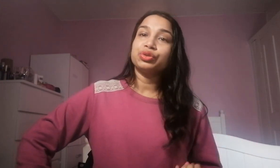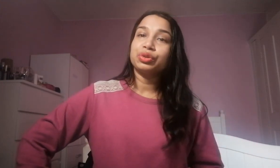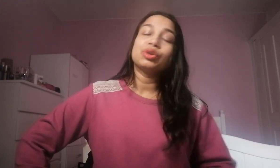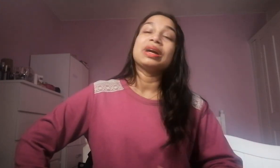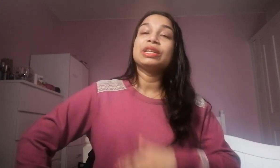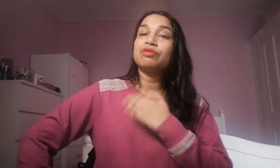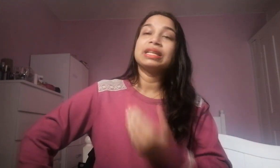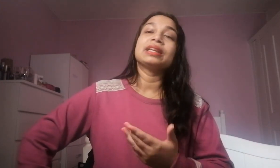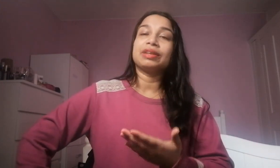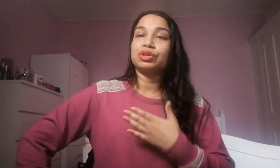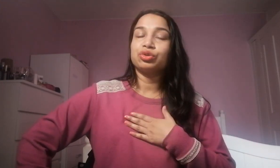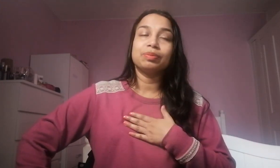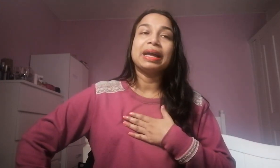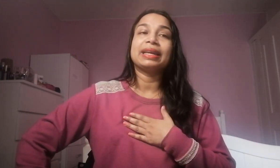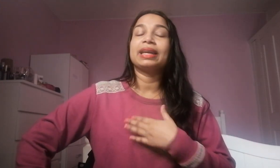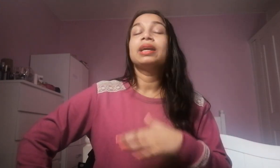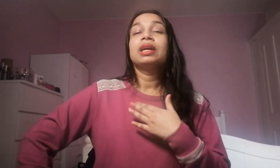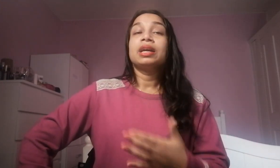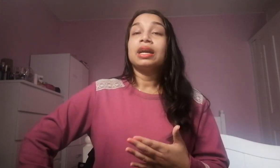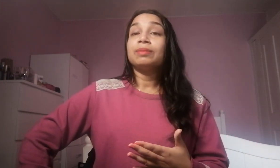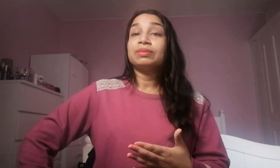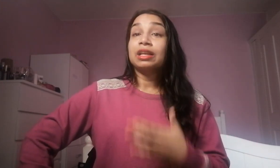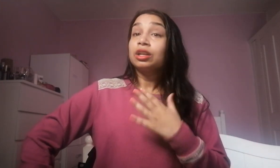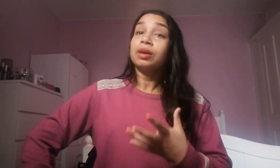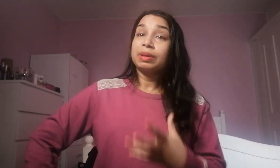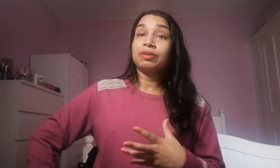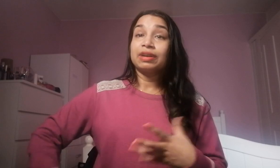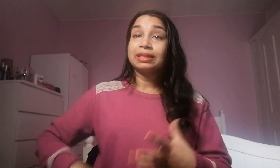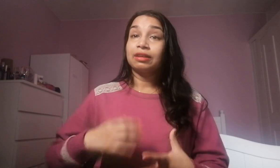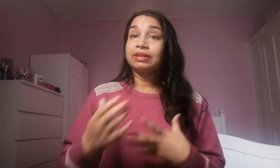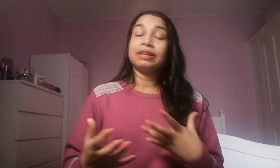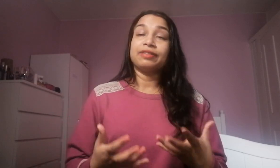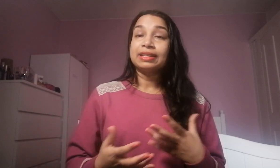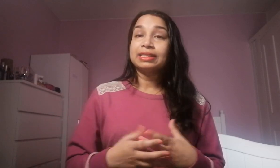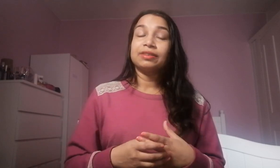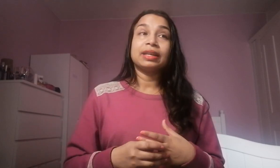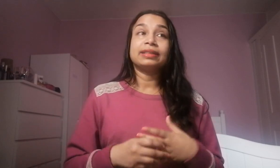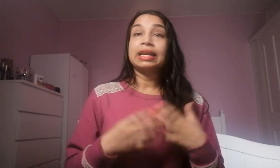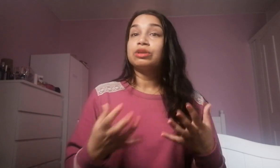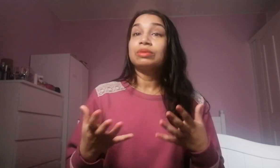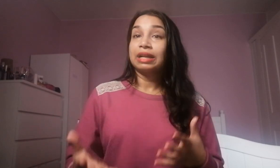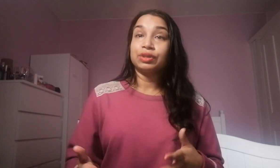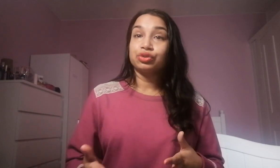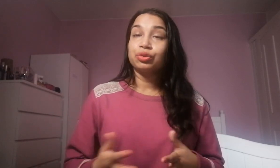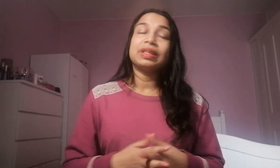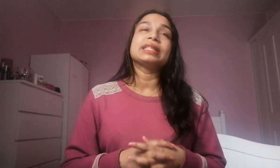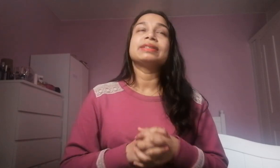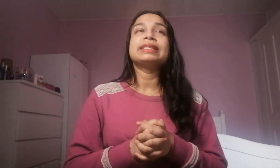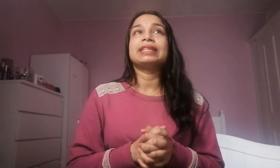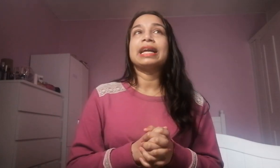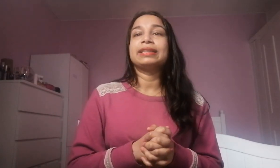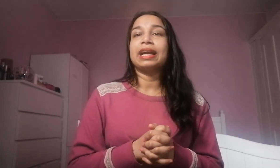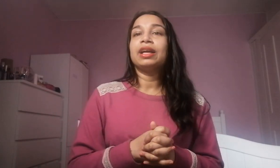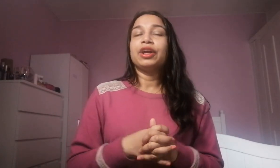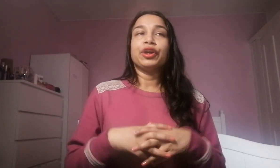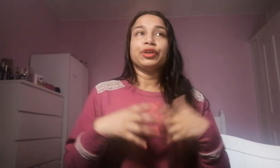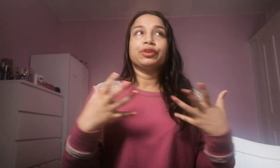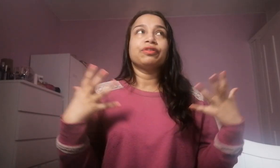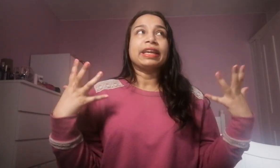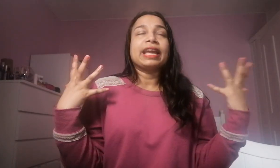truth a lot and you really like the truth back here um a lot of people find that really offensive like they don't like the truth and it's really sad that they